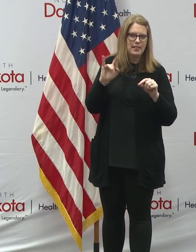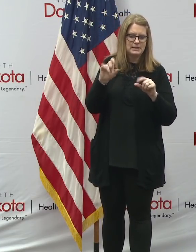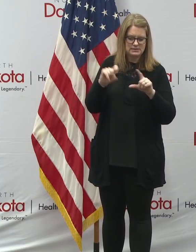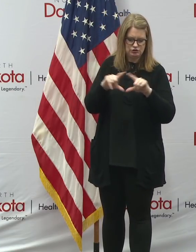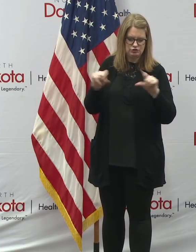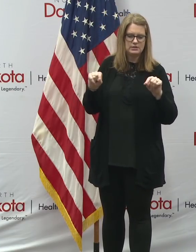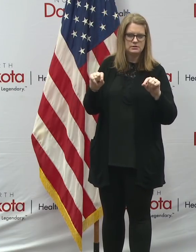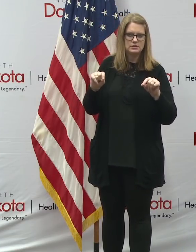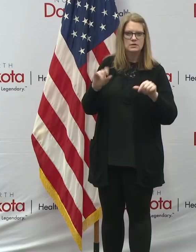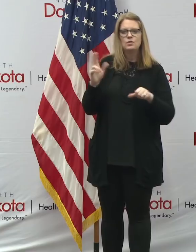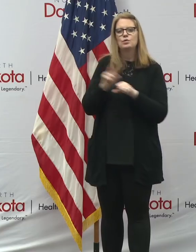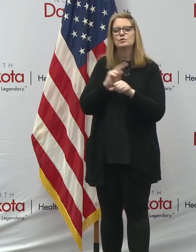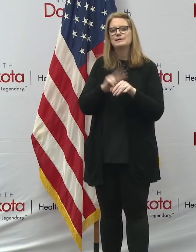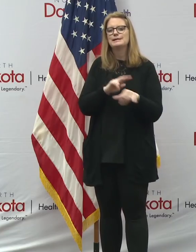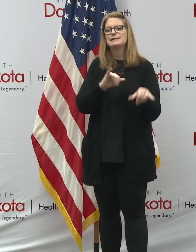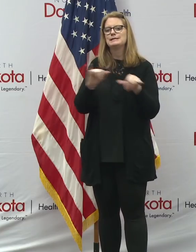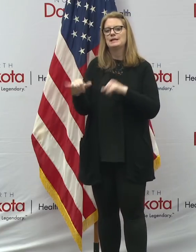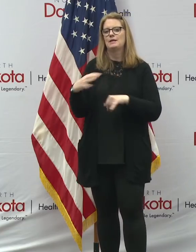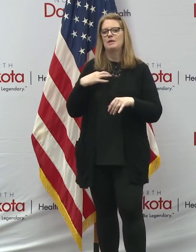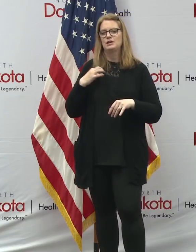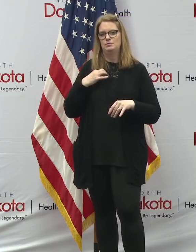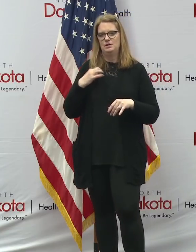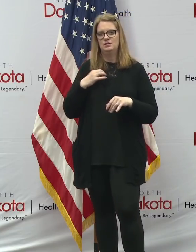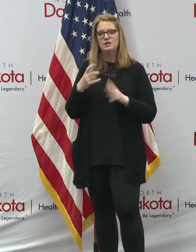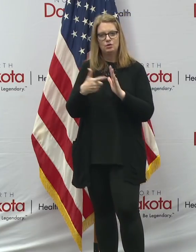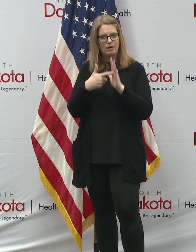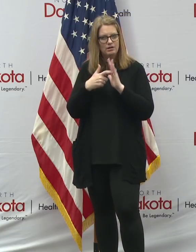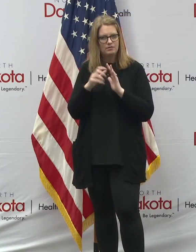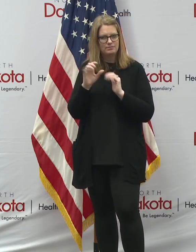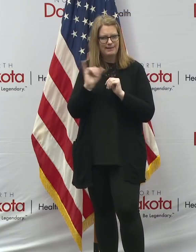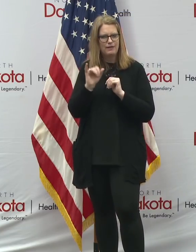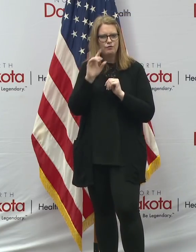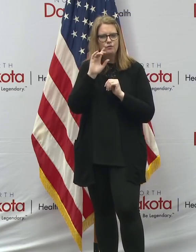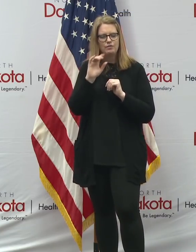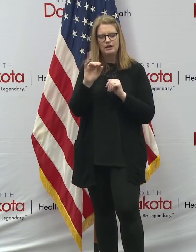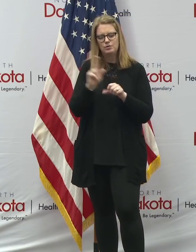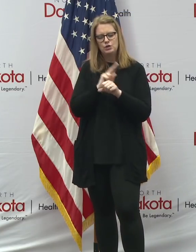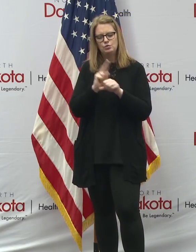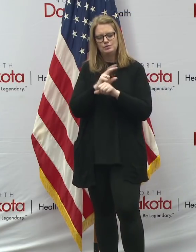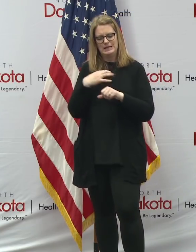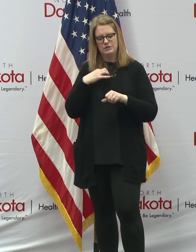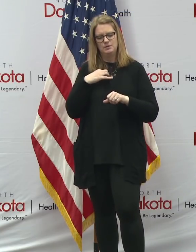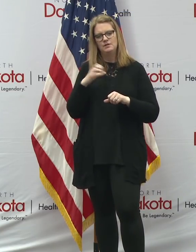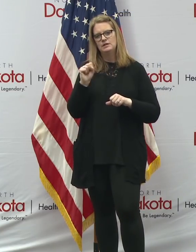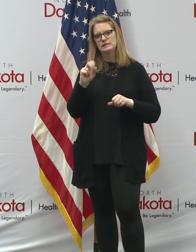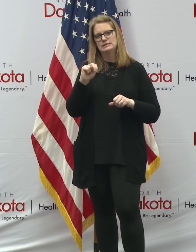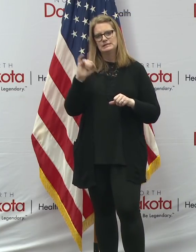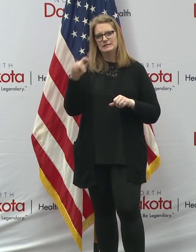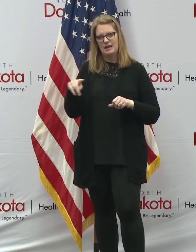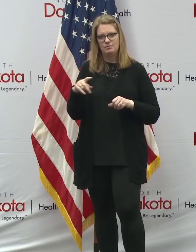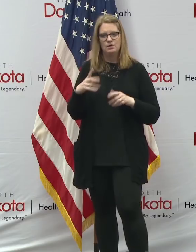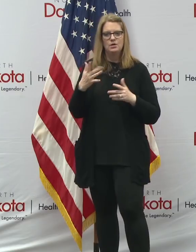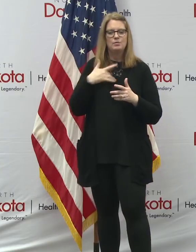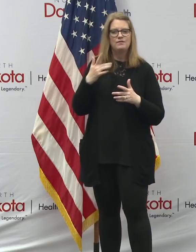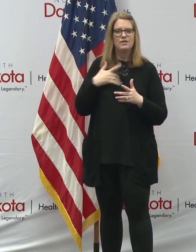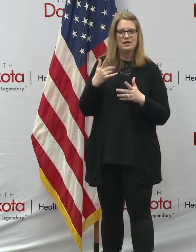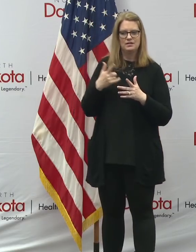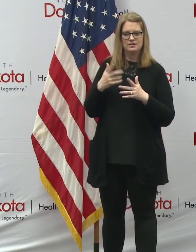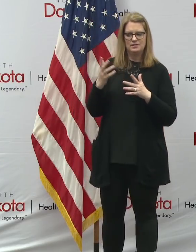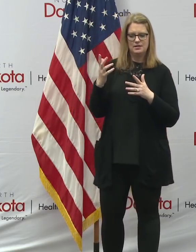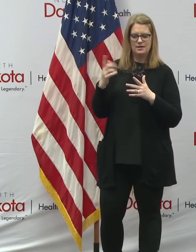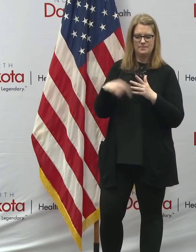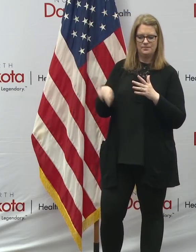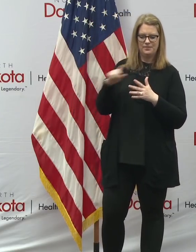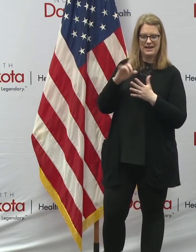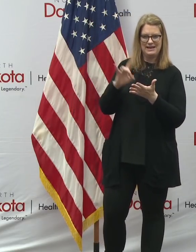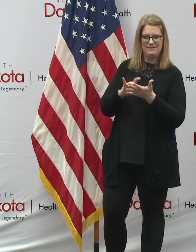eligibility criteria we use for SNAP, which we believe the eviction prevention or the pool that would necessarily